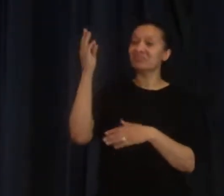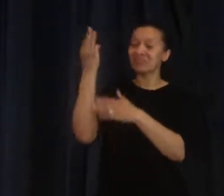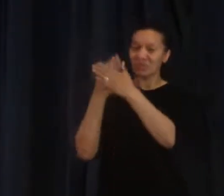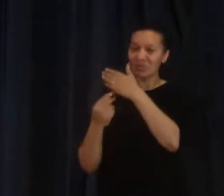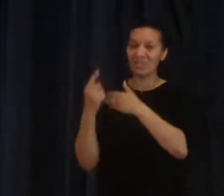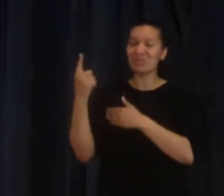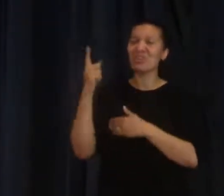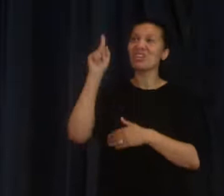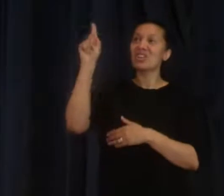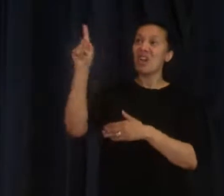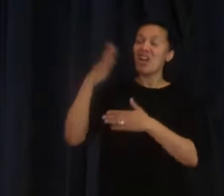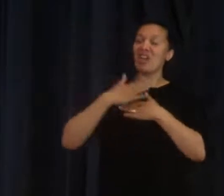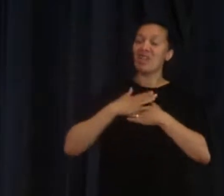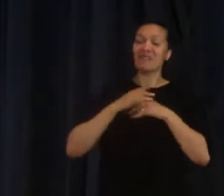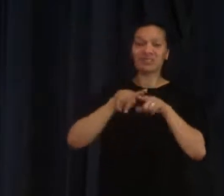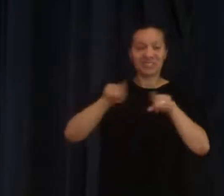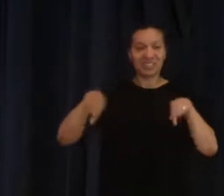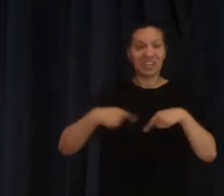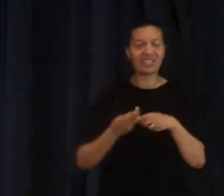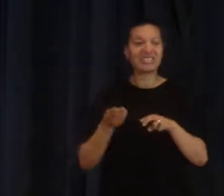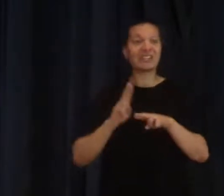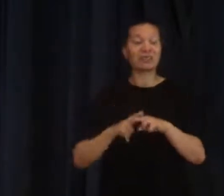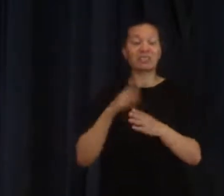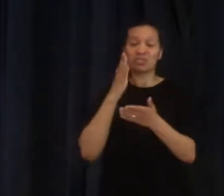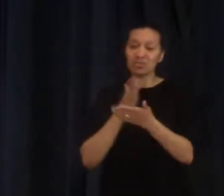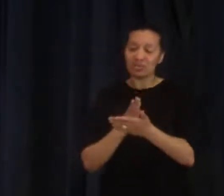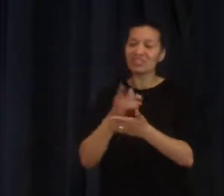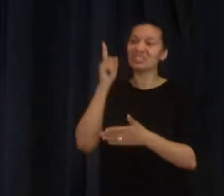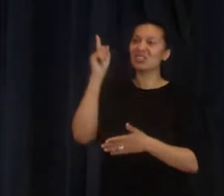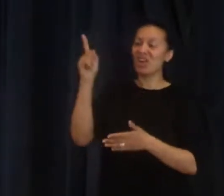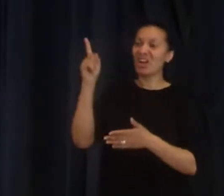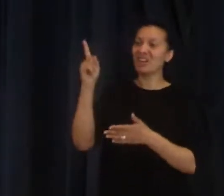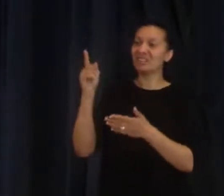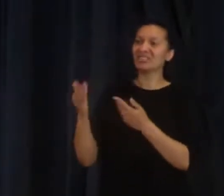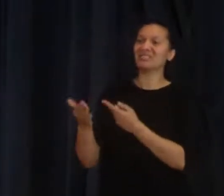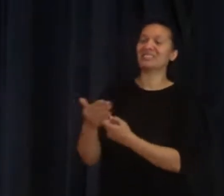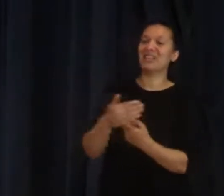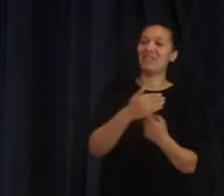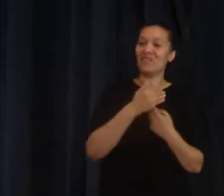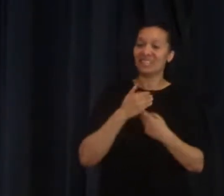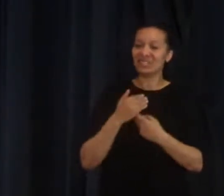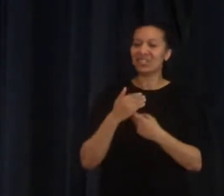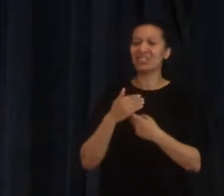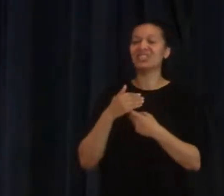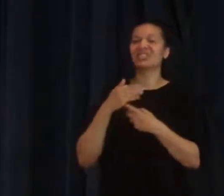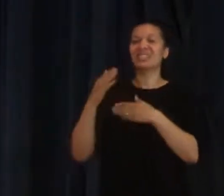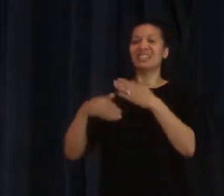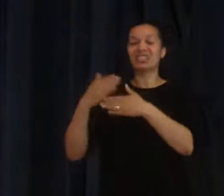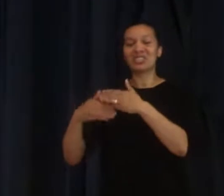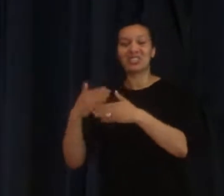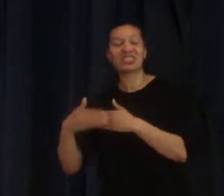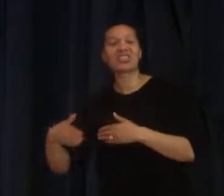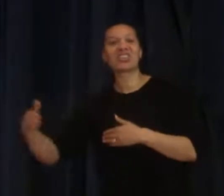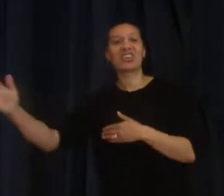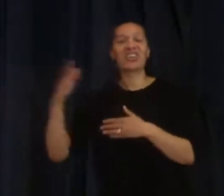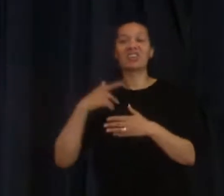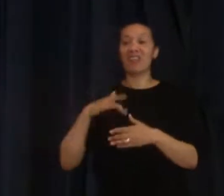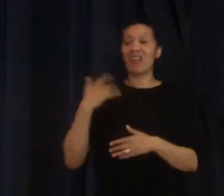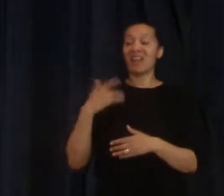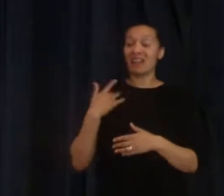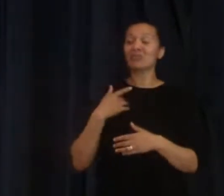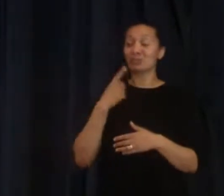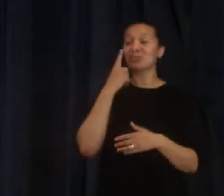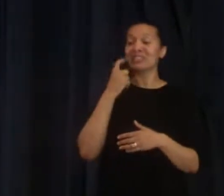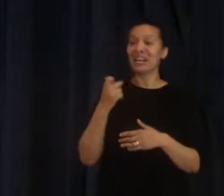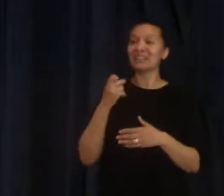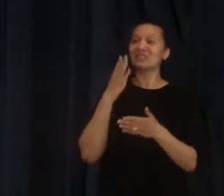God loves us and cares for us. If we can trust God with our salvation, with eternal life, then we can trust God when